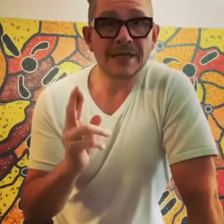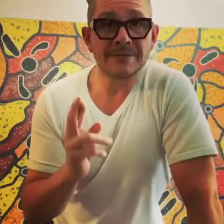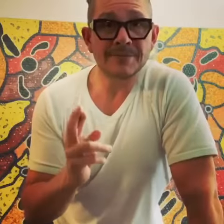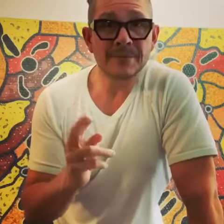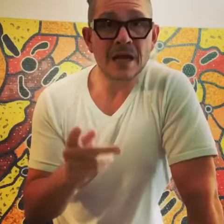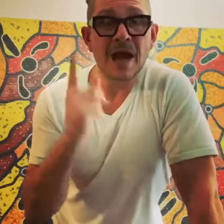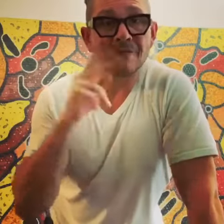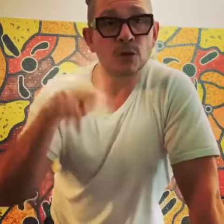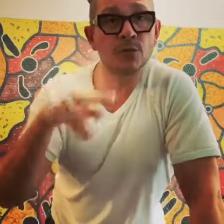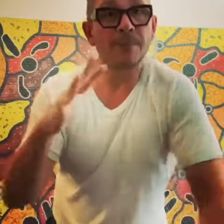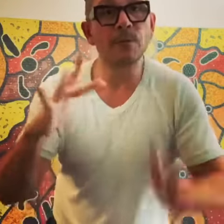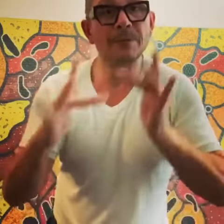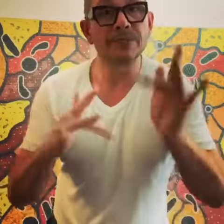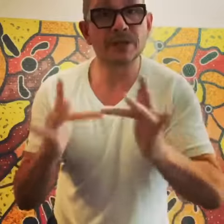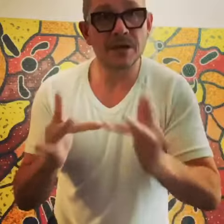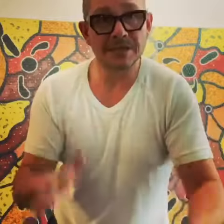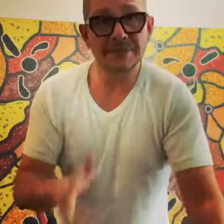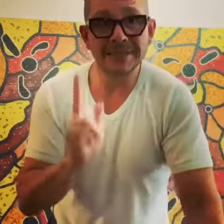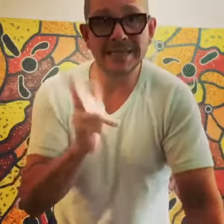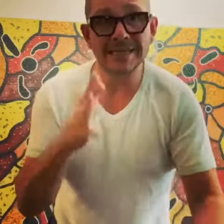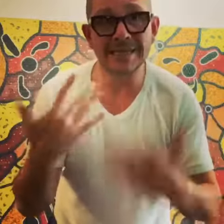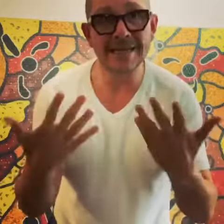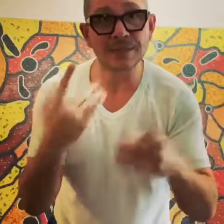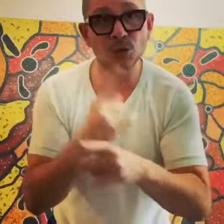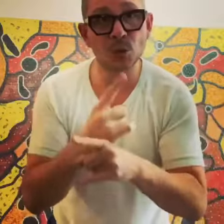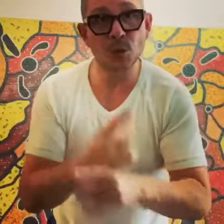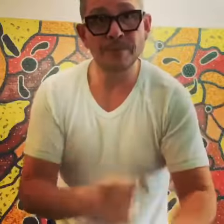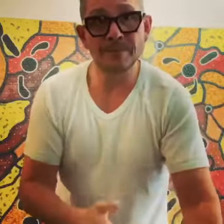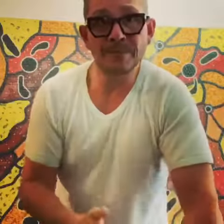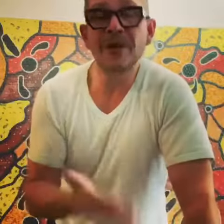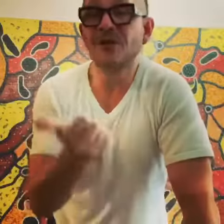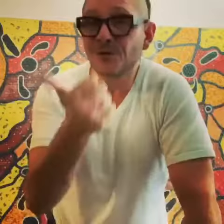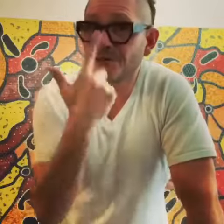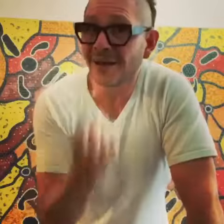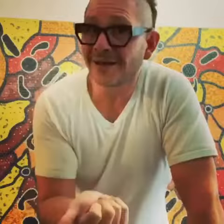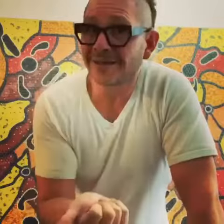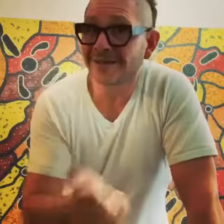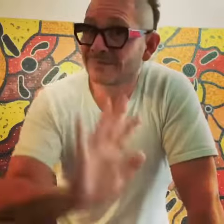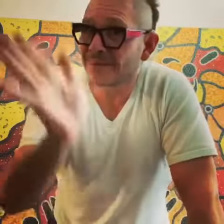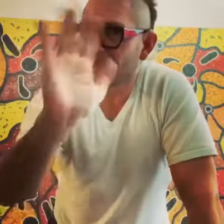It's keeping you support. Good night. Bye-bye.